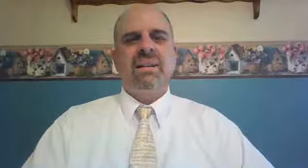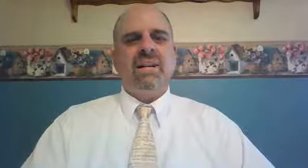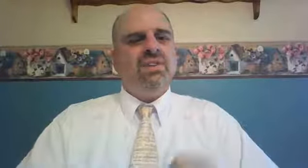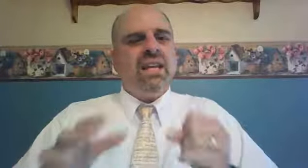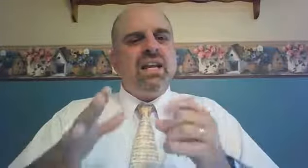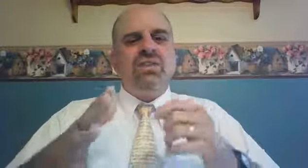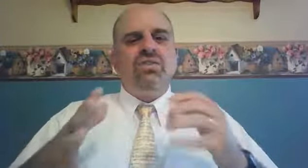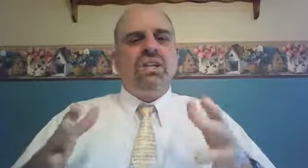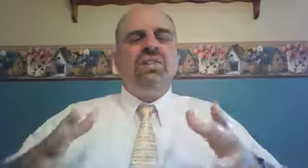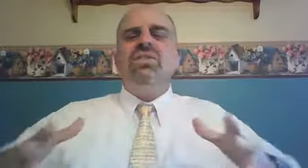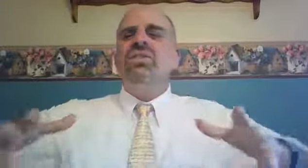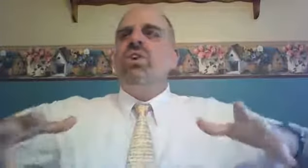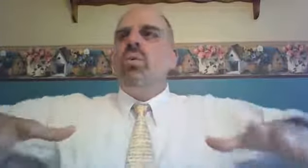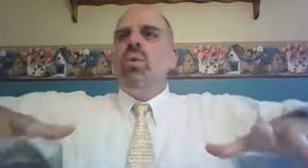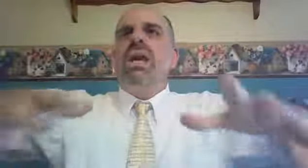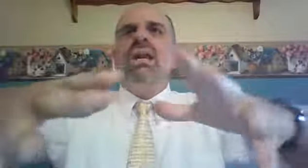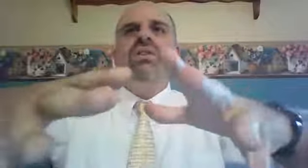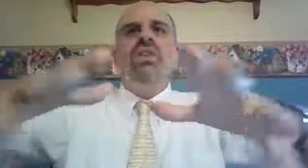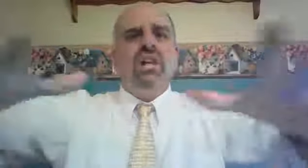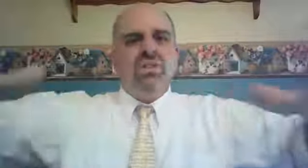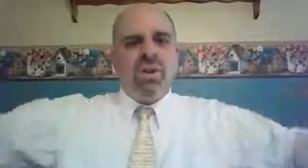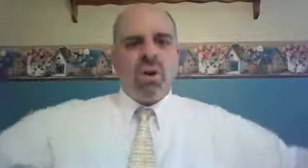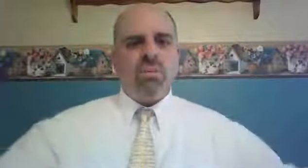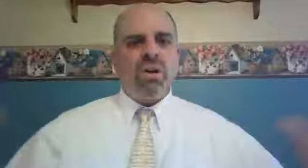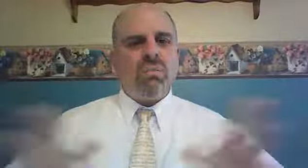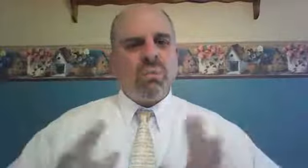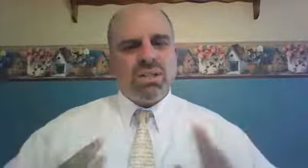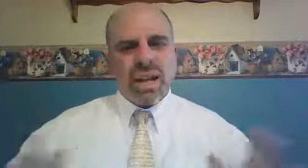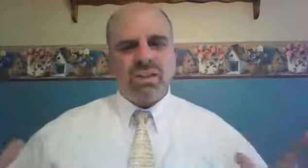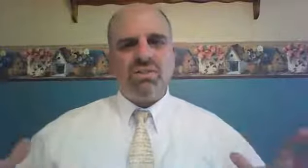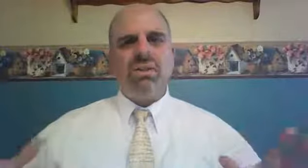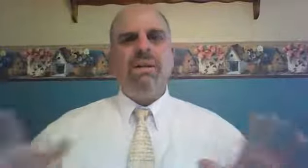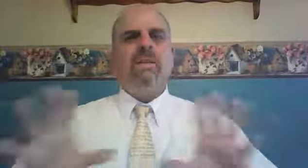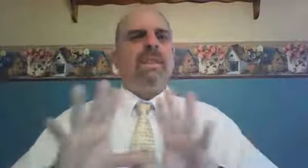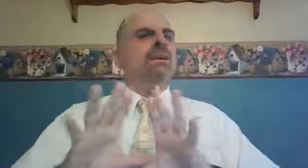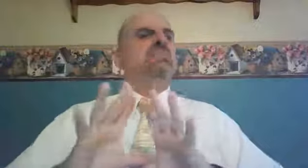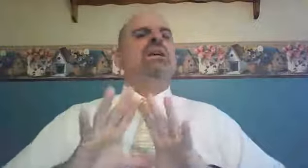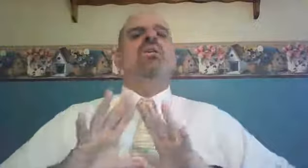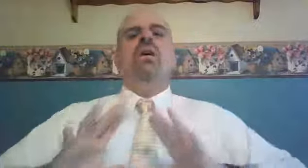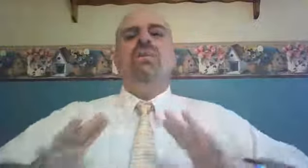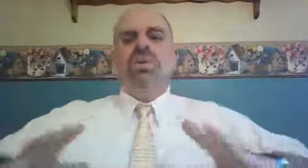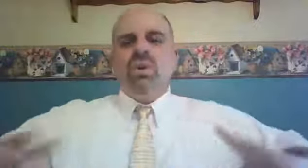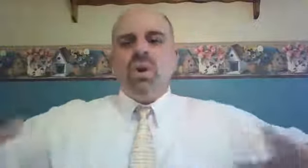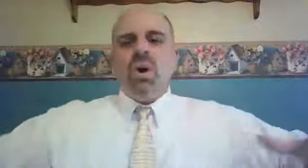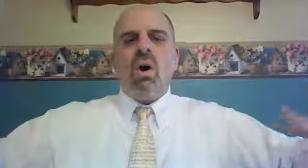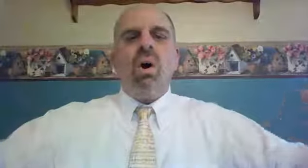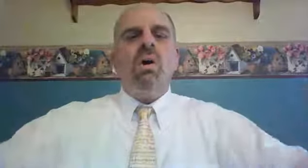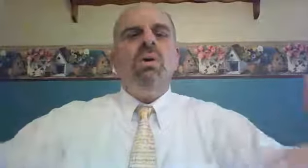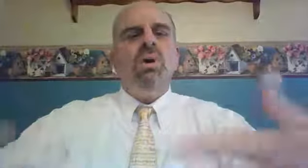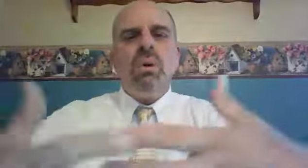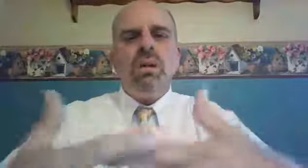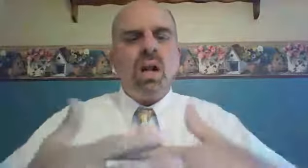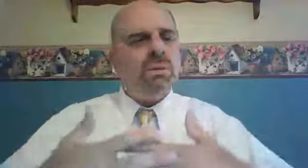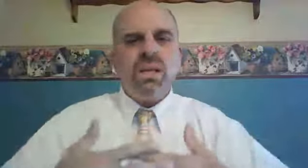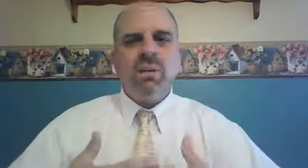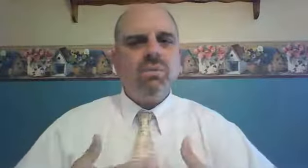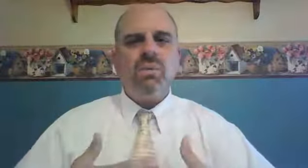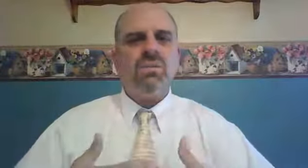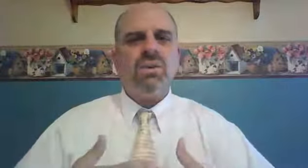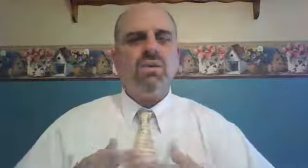You see, Jesus' wings, his garment of protection, is being offered to all who would come to him for refuge.